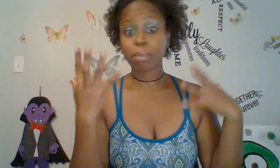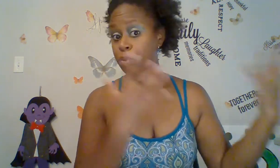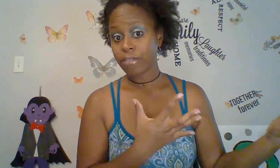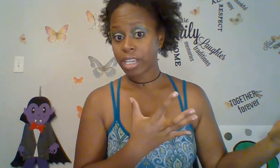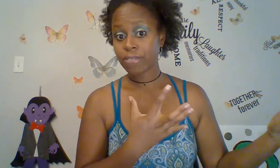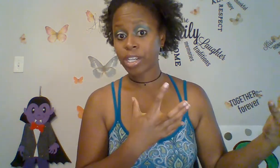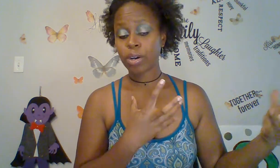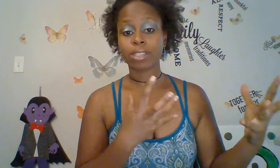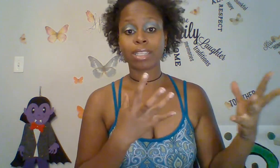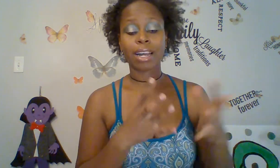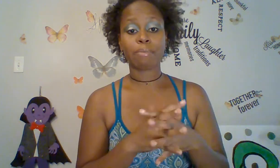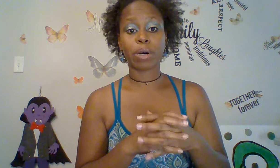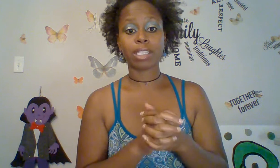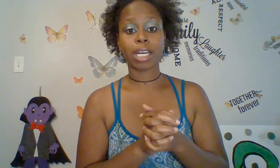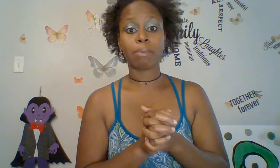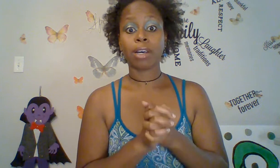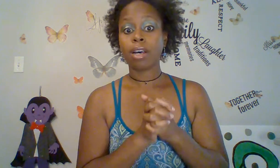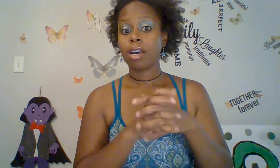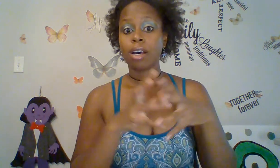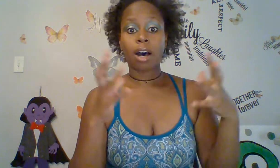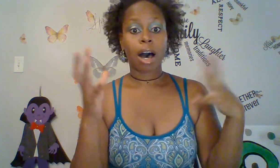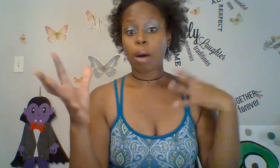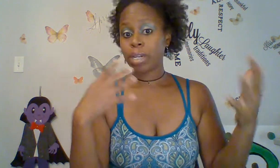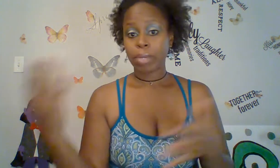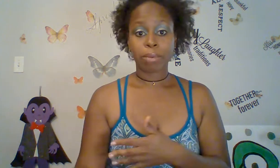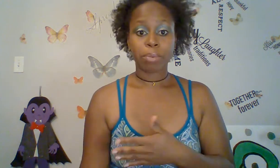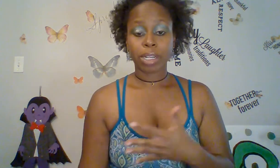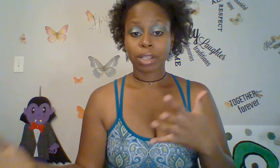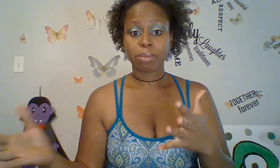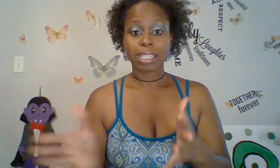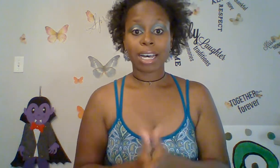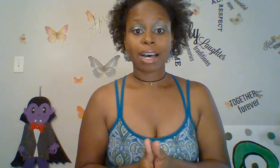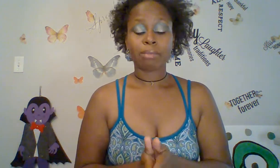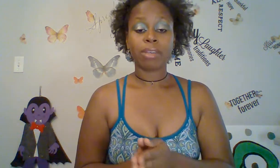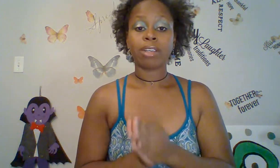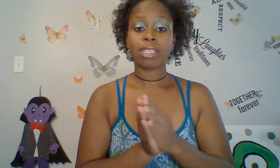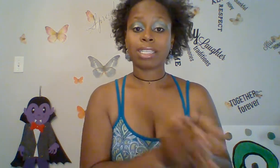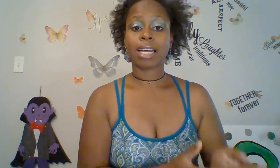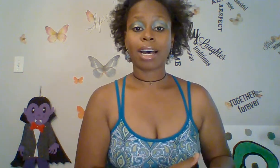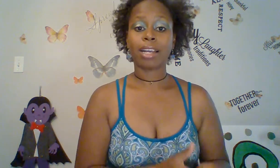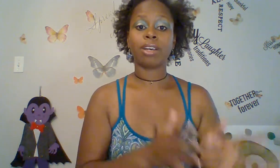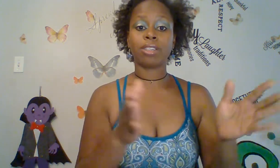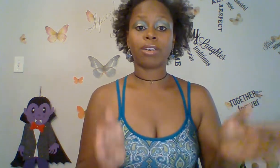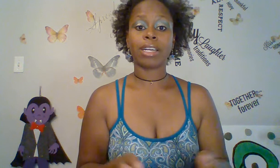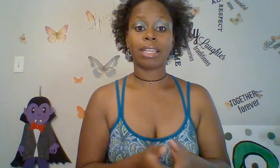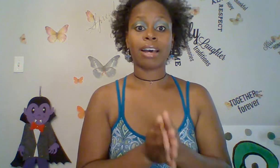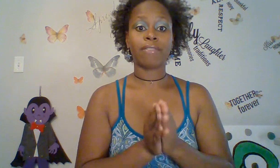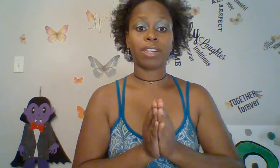the previous videos that I have posted up. I'll put it, be able to put a little bit of time to the side during that video